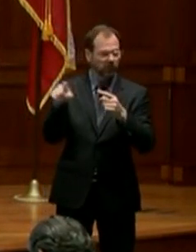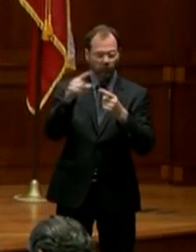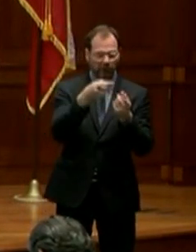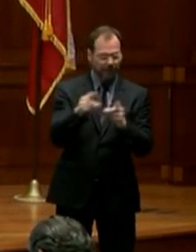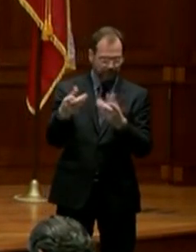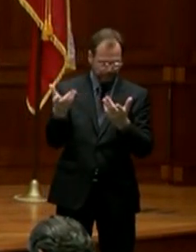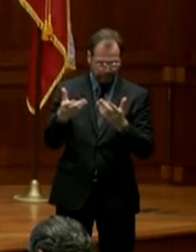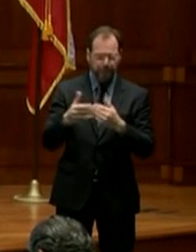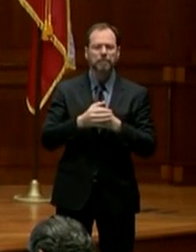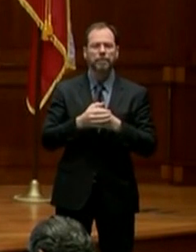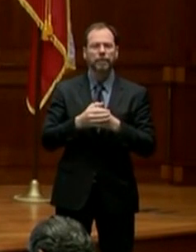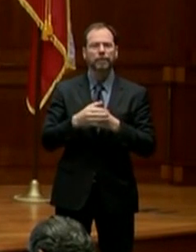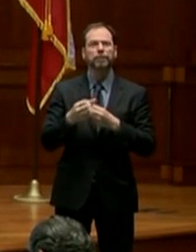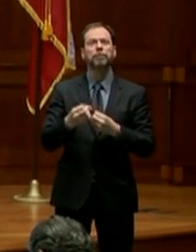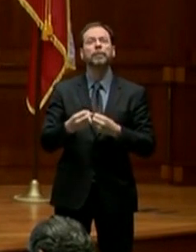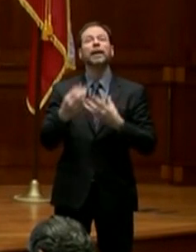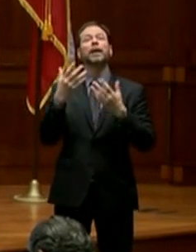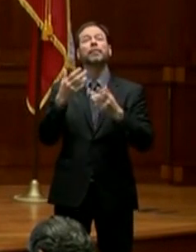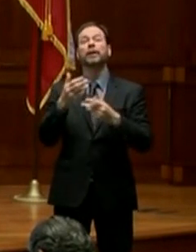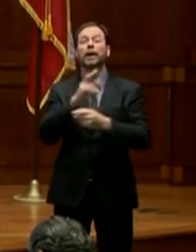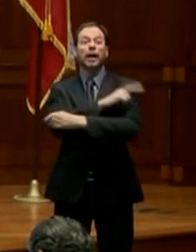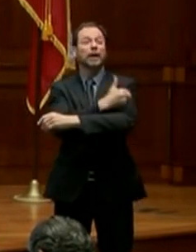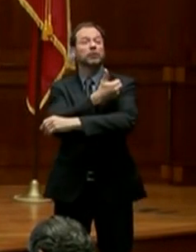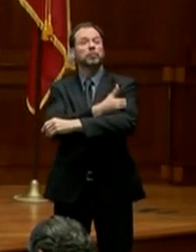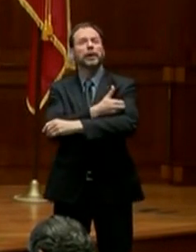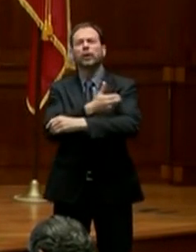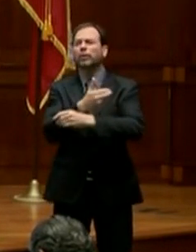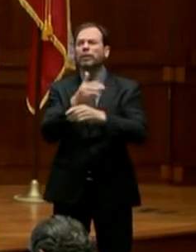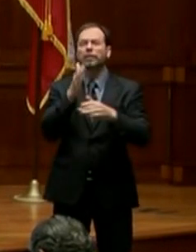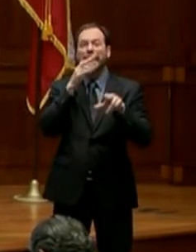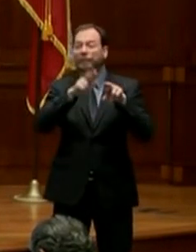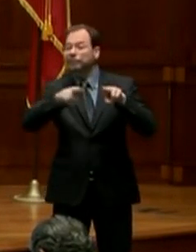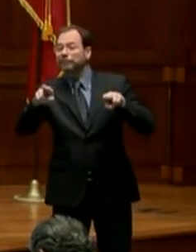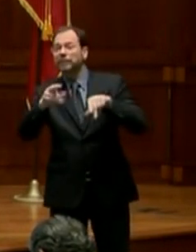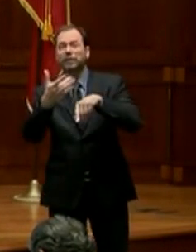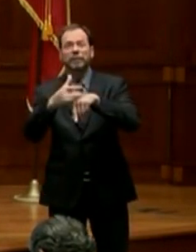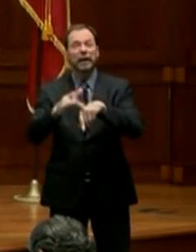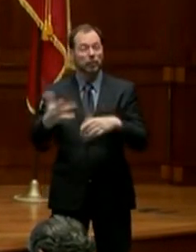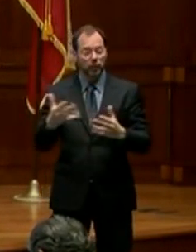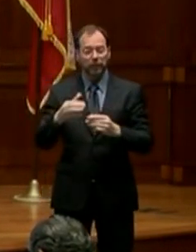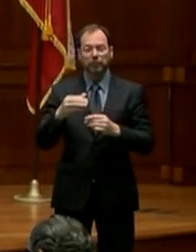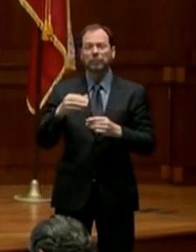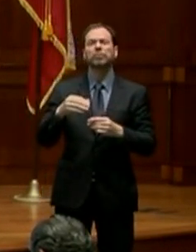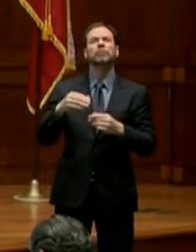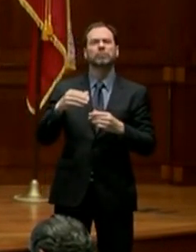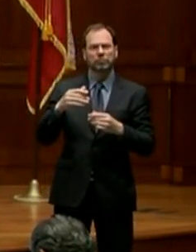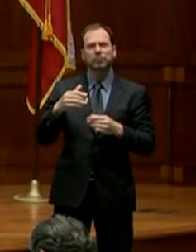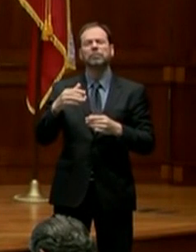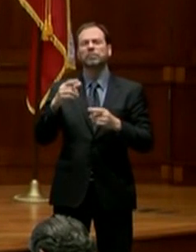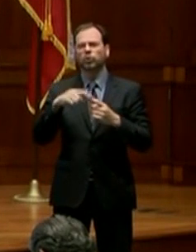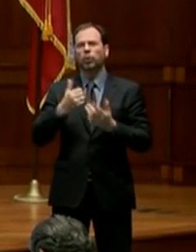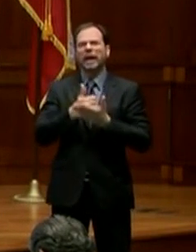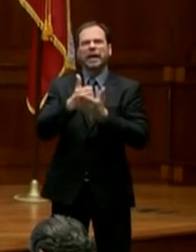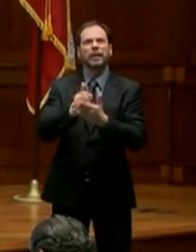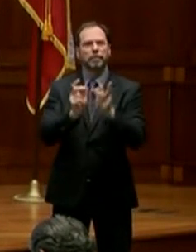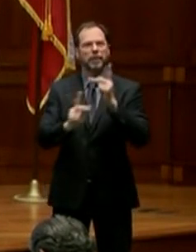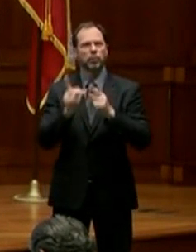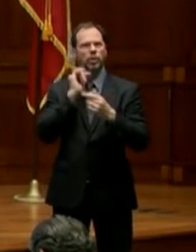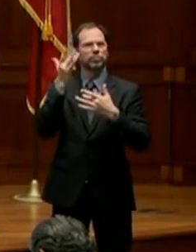the number of hospital care facilities that are available to people in the state of to be able to respond to COVID-19.